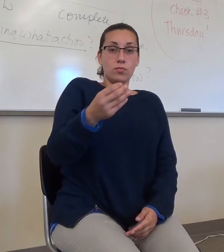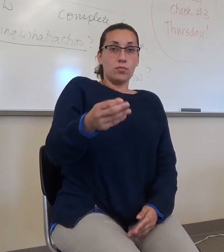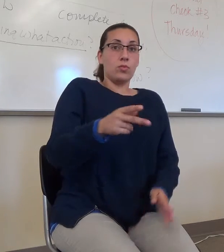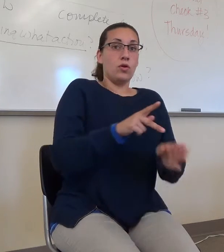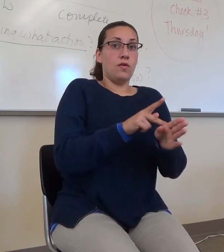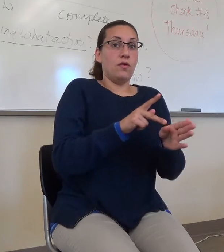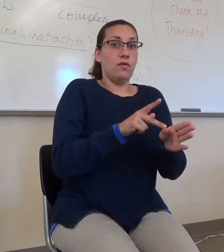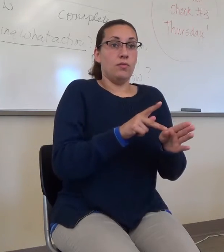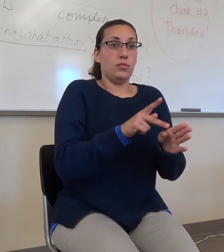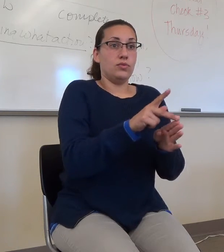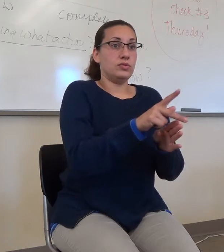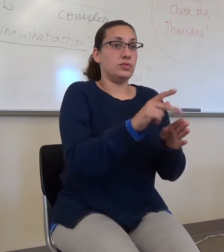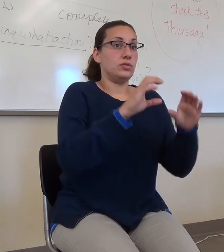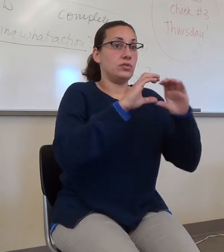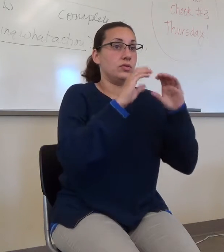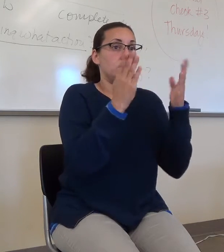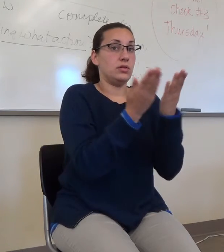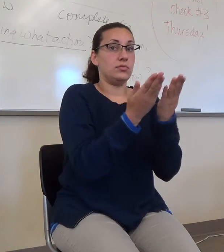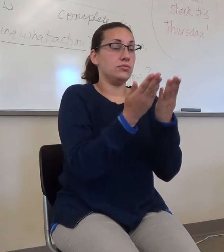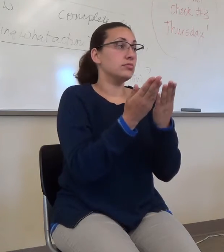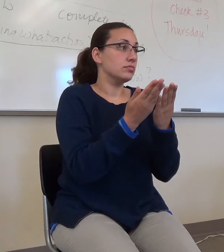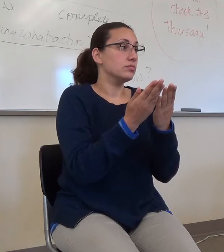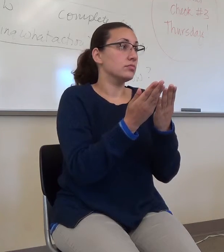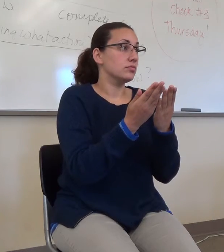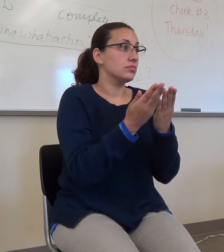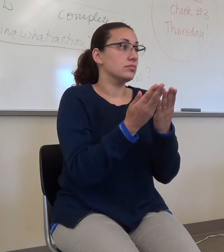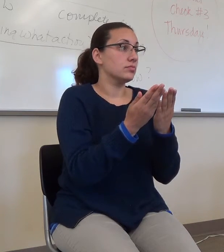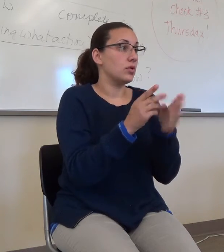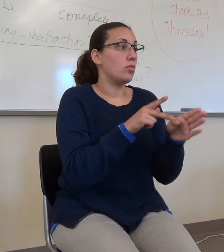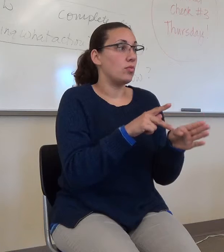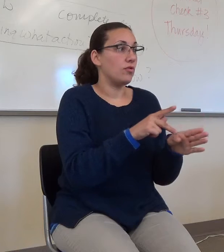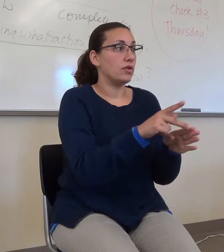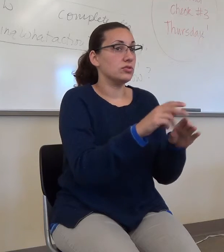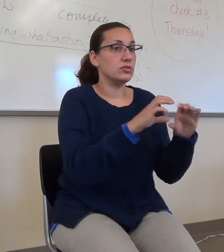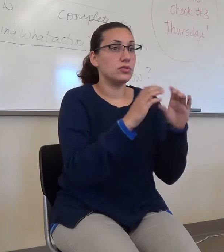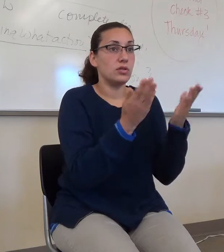that could refer to American professional clubs. I would say,